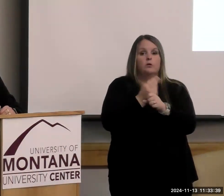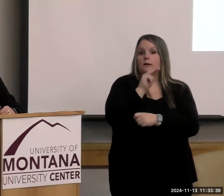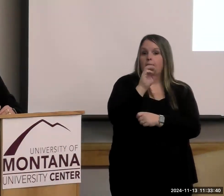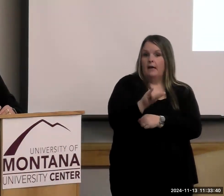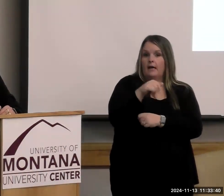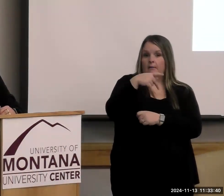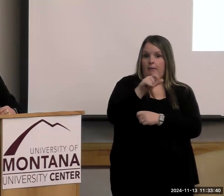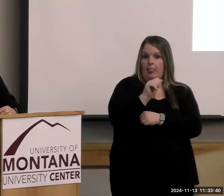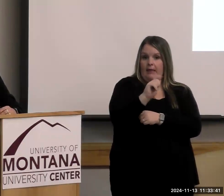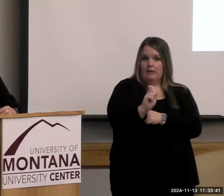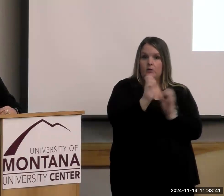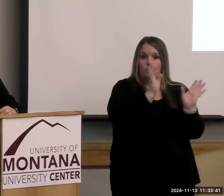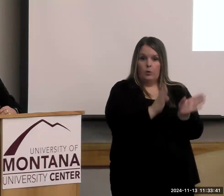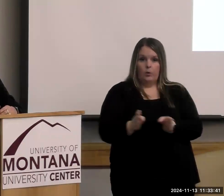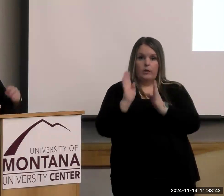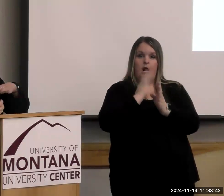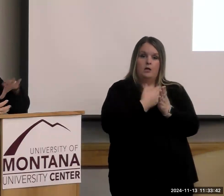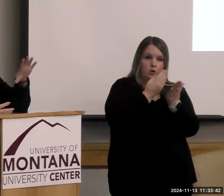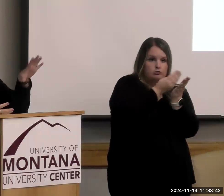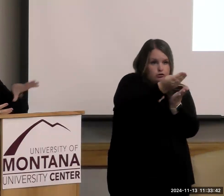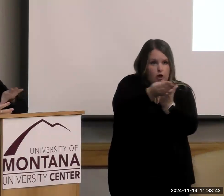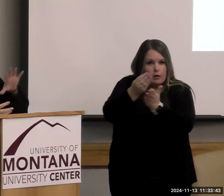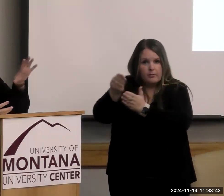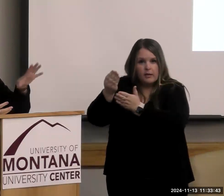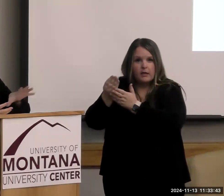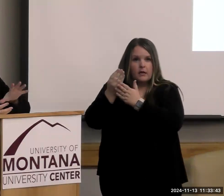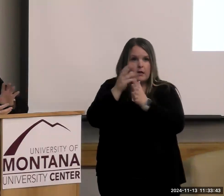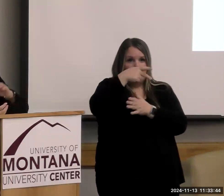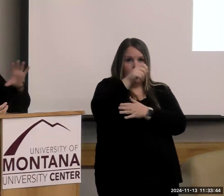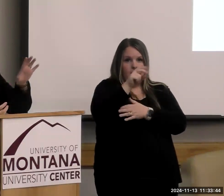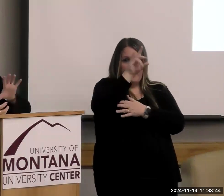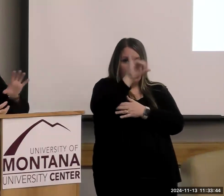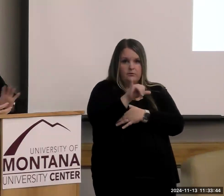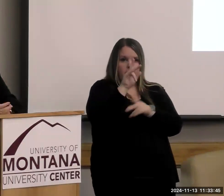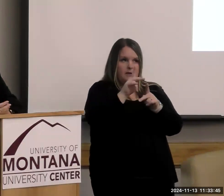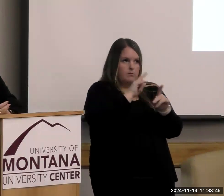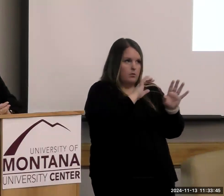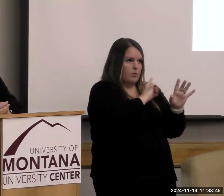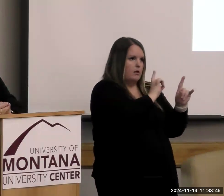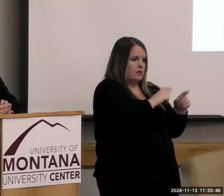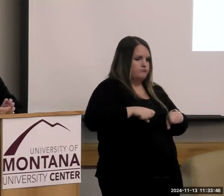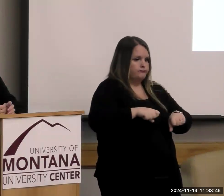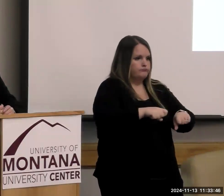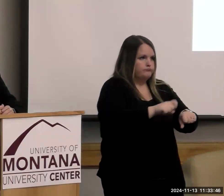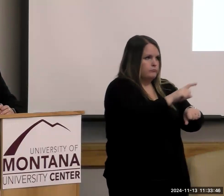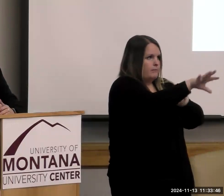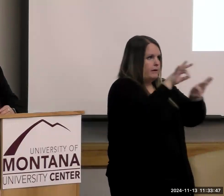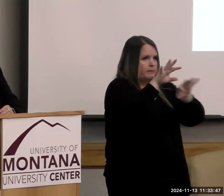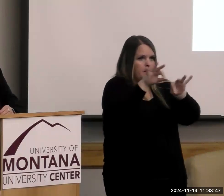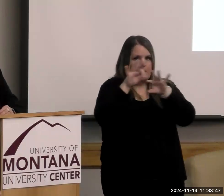shopping area, our pantry, as people go through and shop with their carts, and